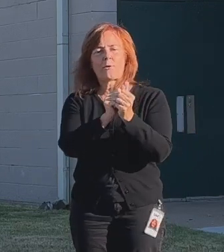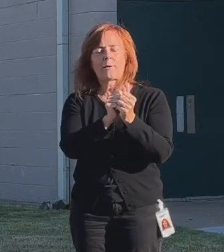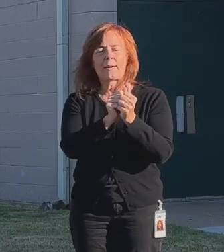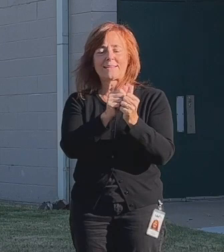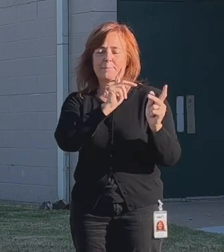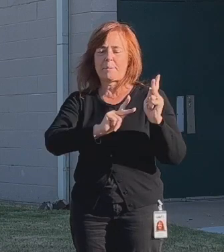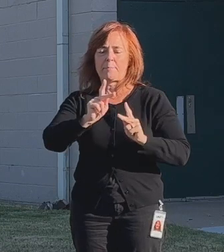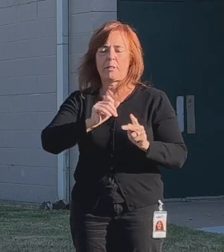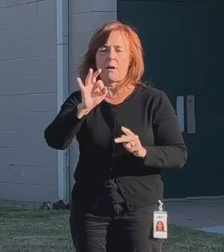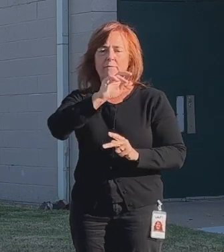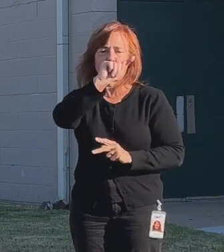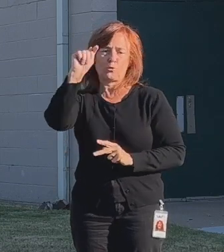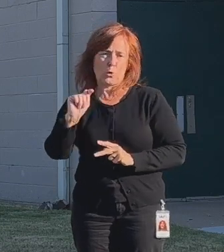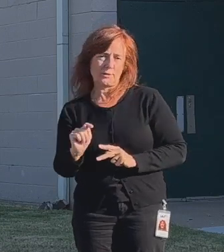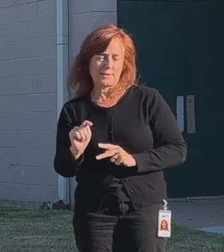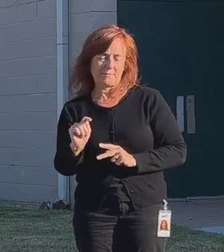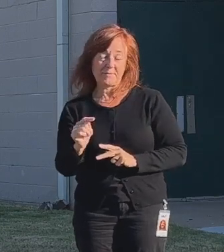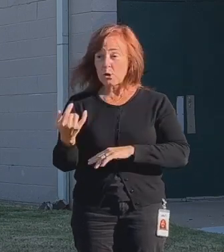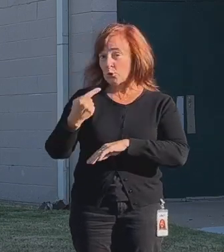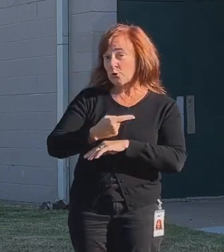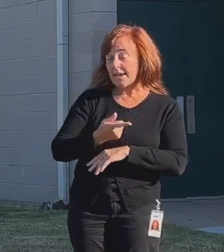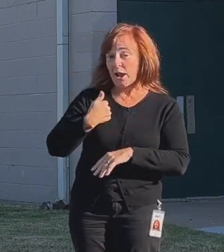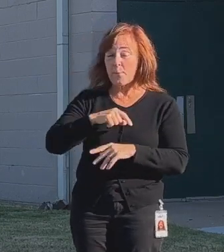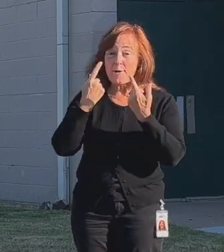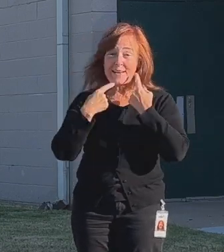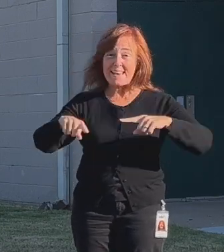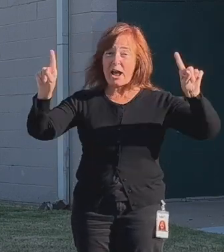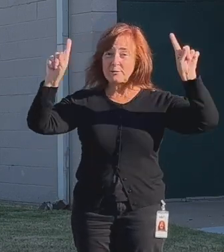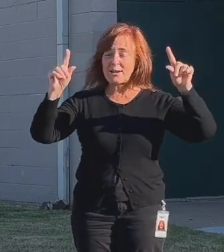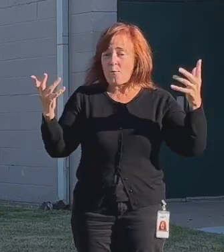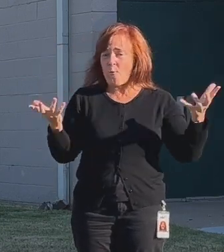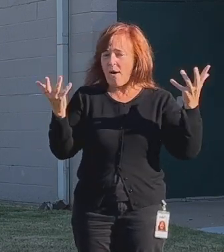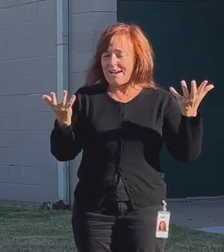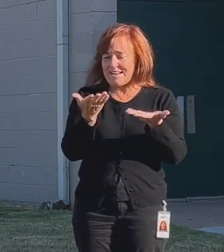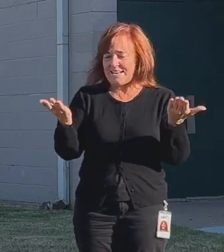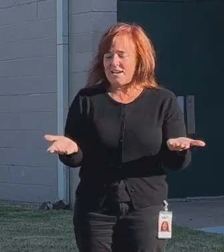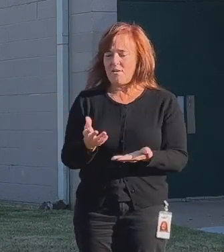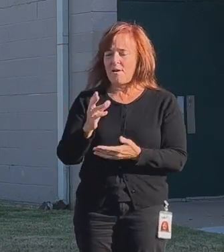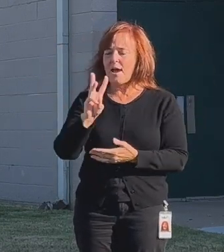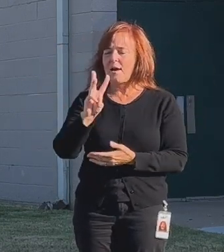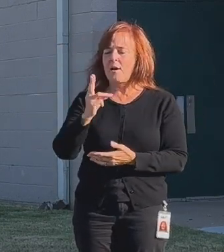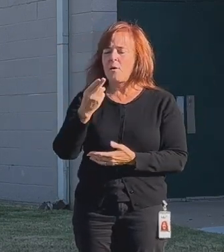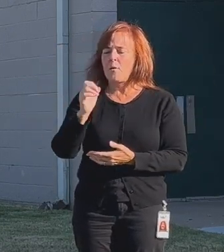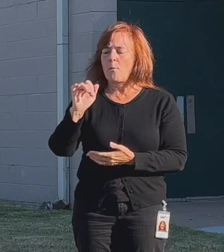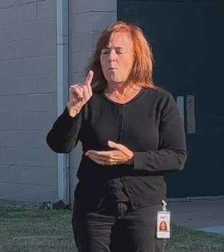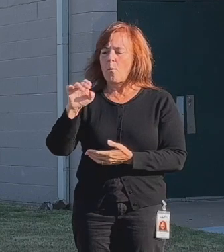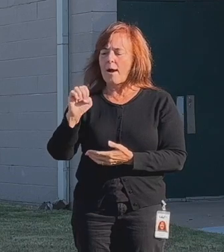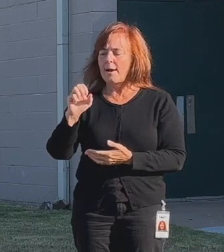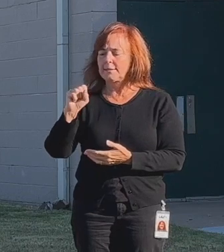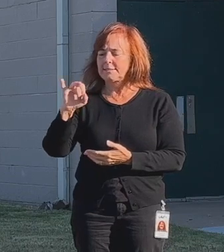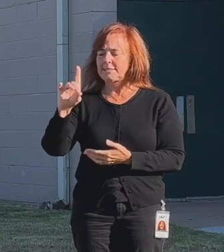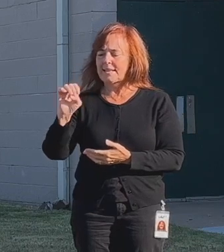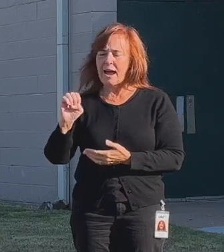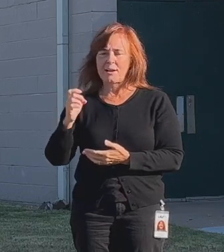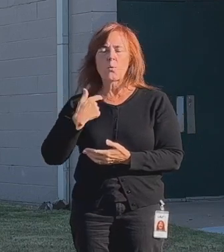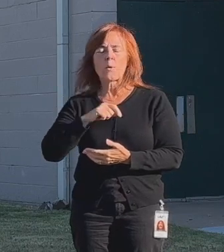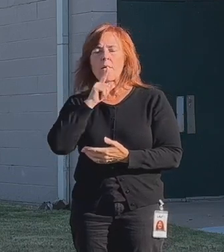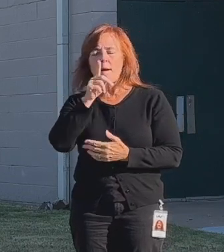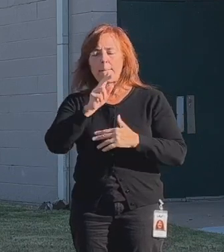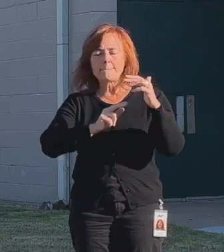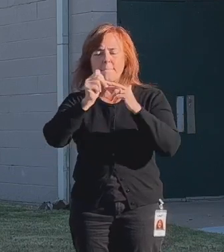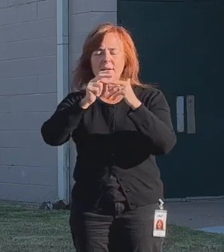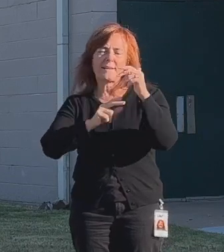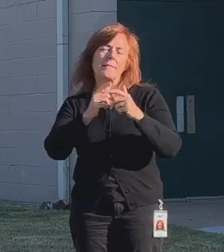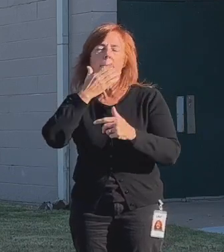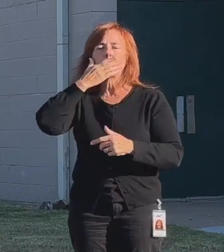And today we are announcing that here at Whiteside, we are going to build the